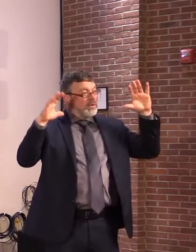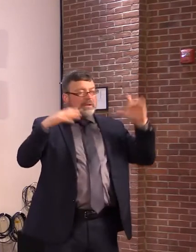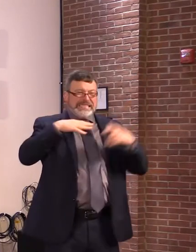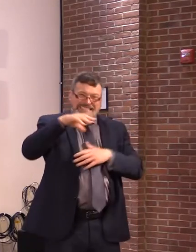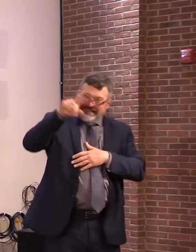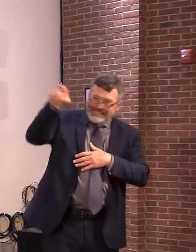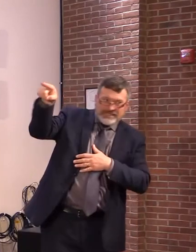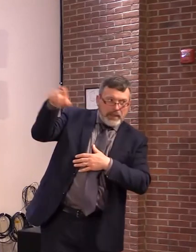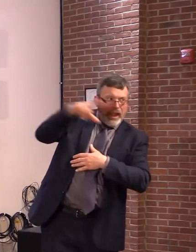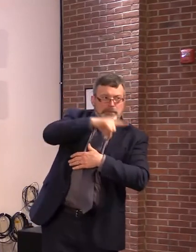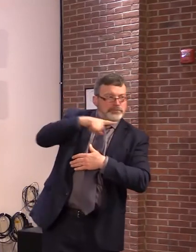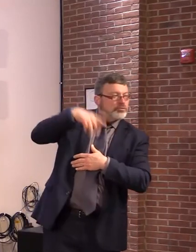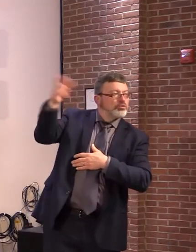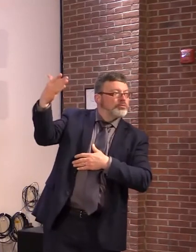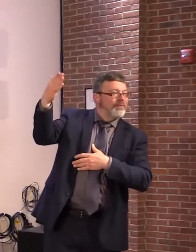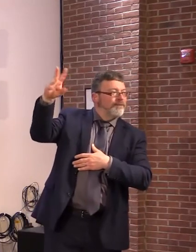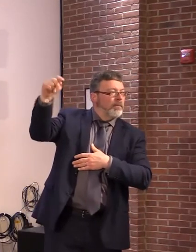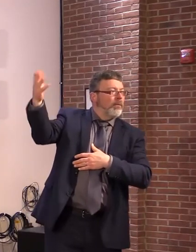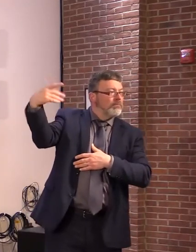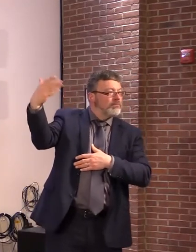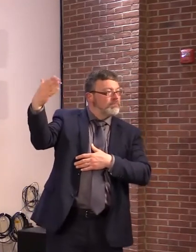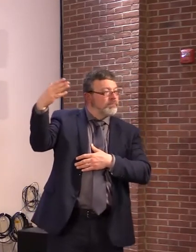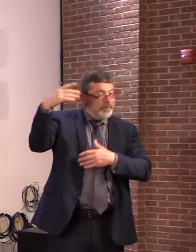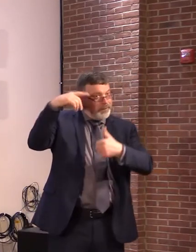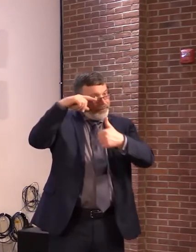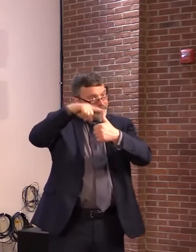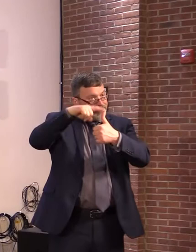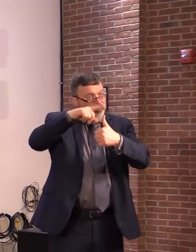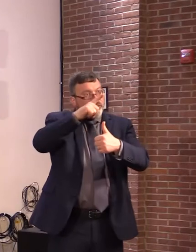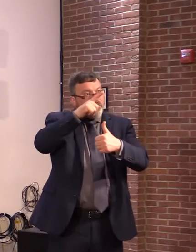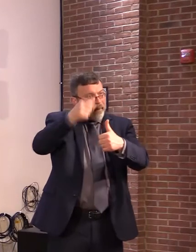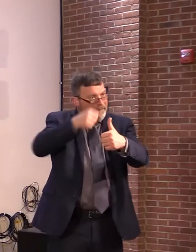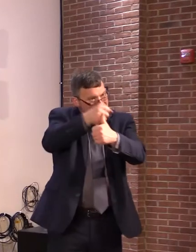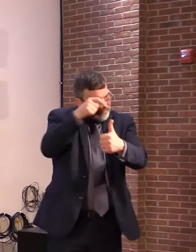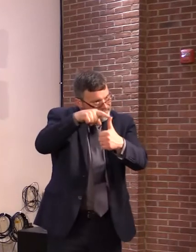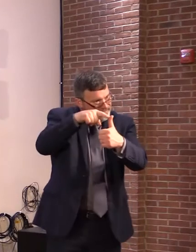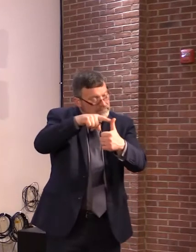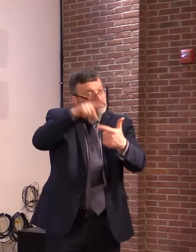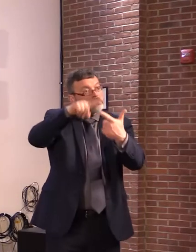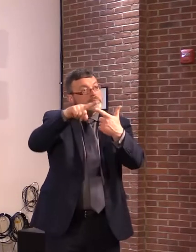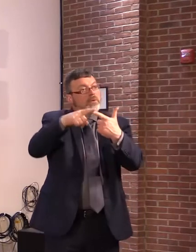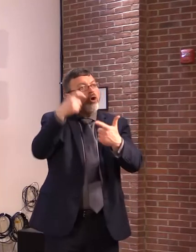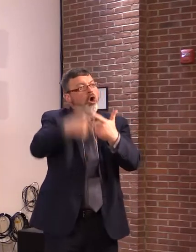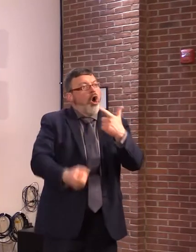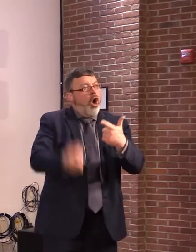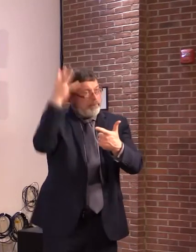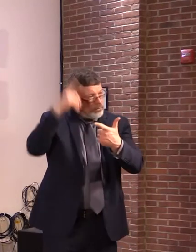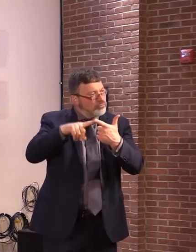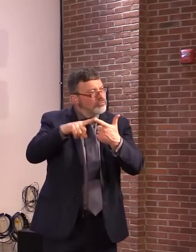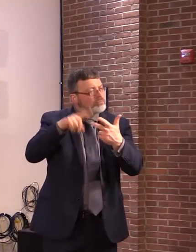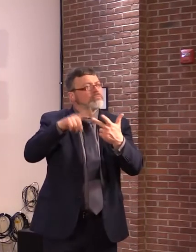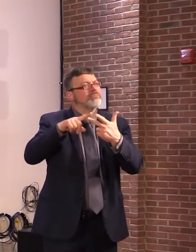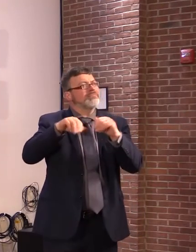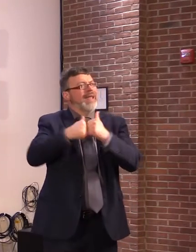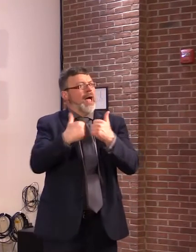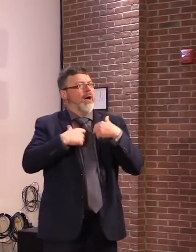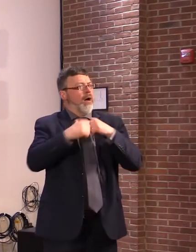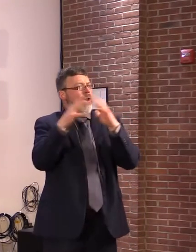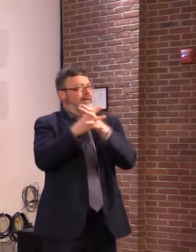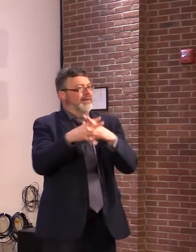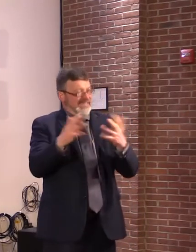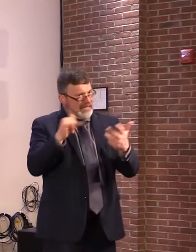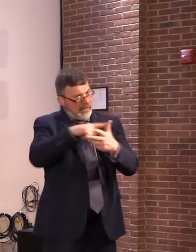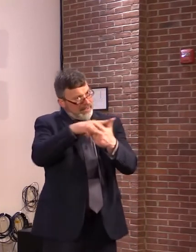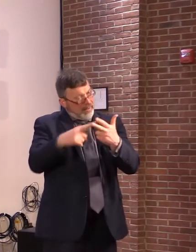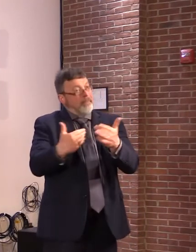is and to live by their vote, and explain it to their constituents. Yes? I could follow up on that, Governor, I